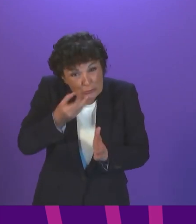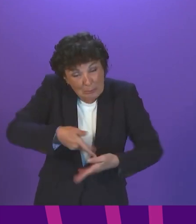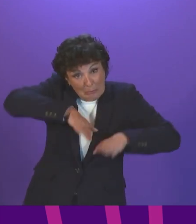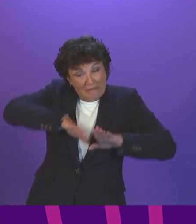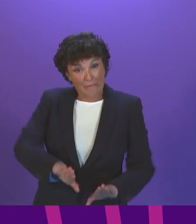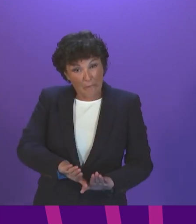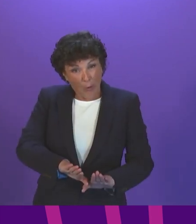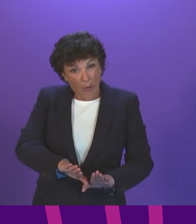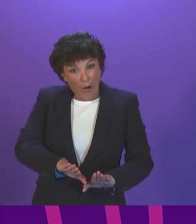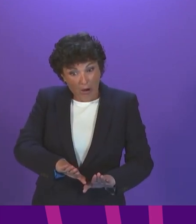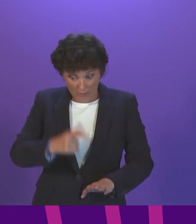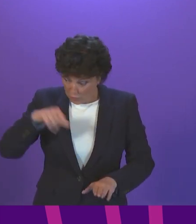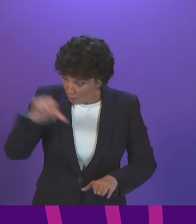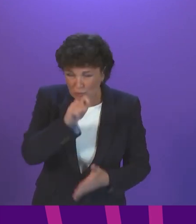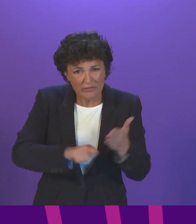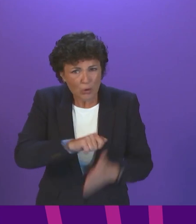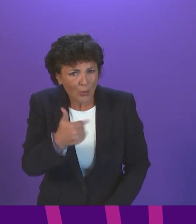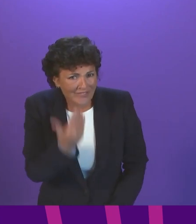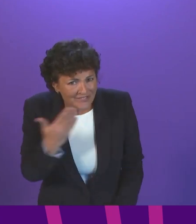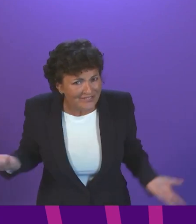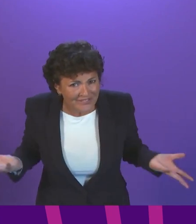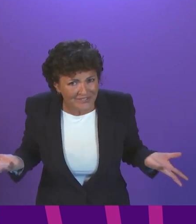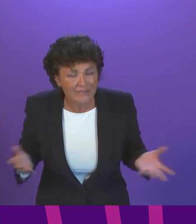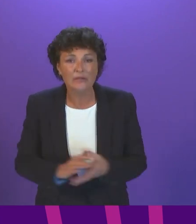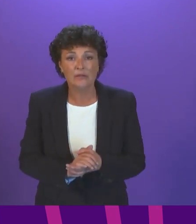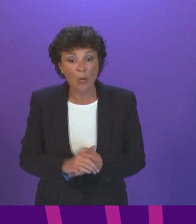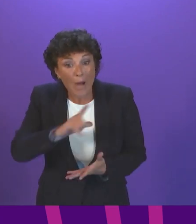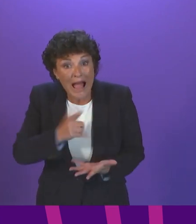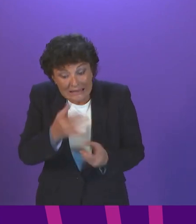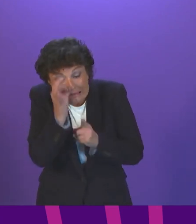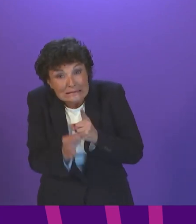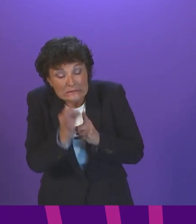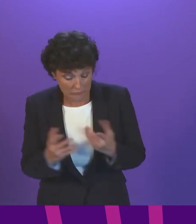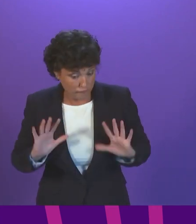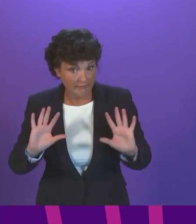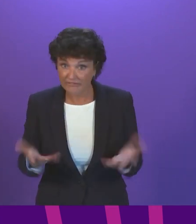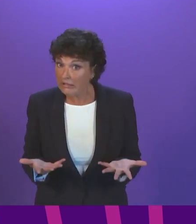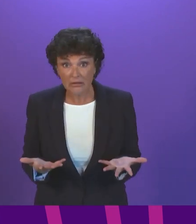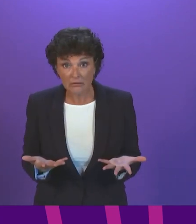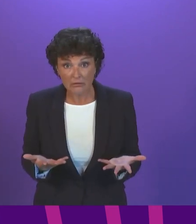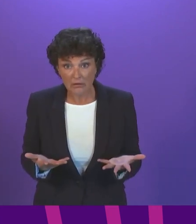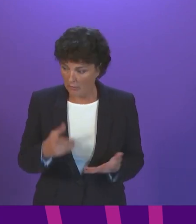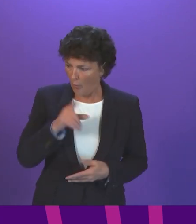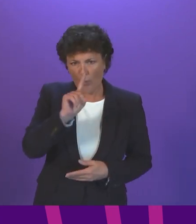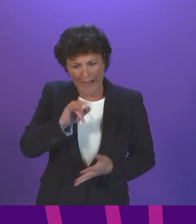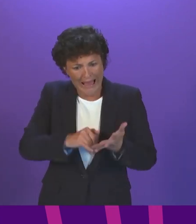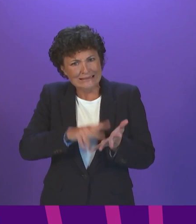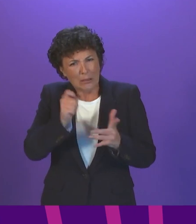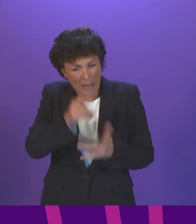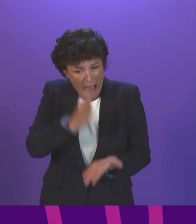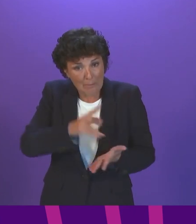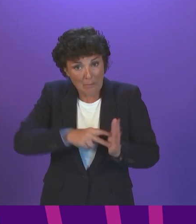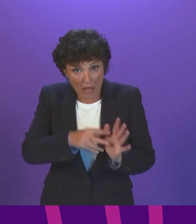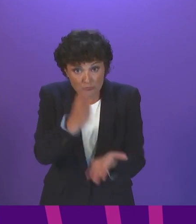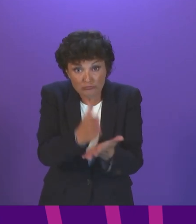is not good enough. So far, there are no details and no answers to the SNP's plans. We